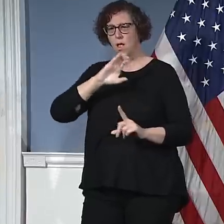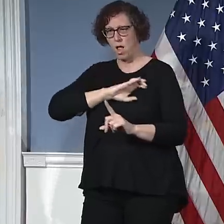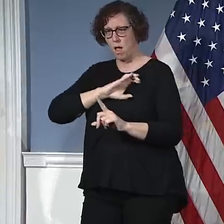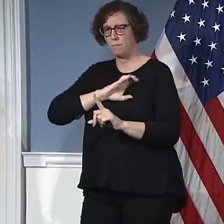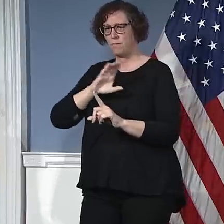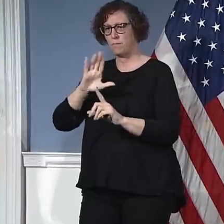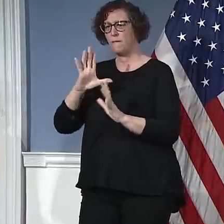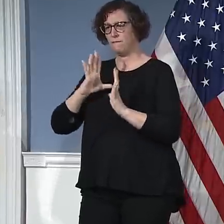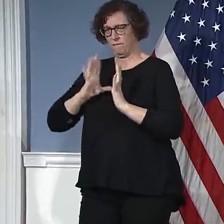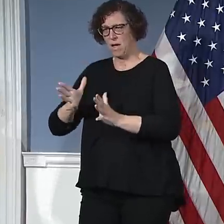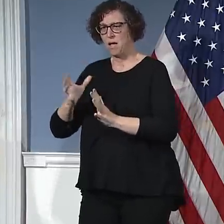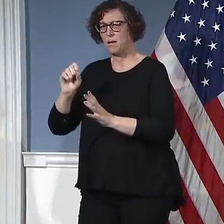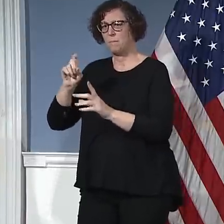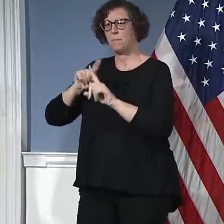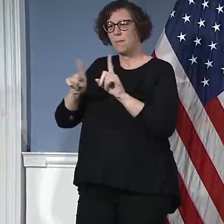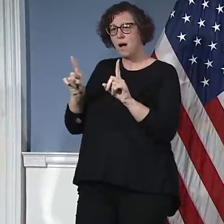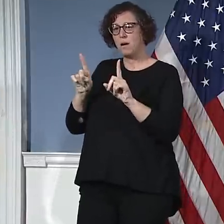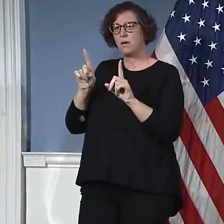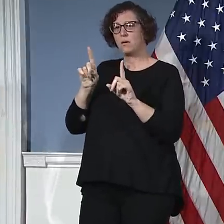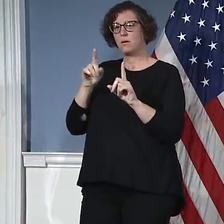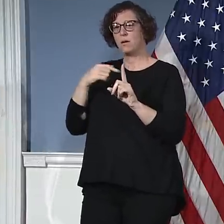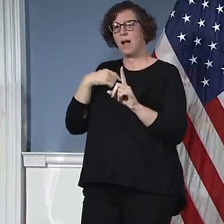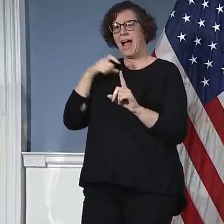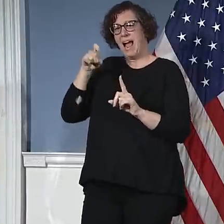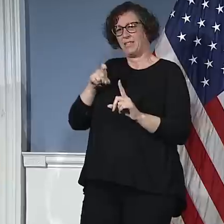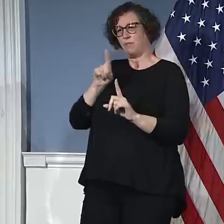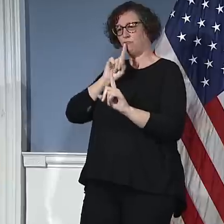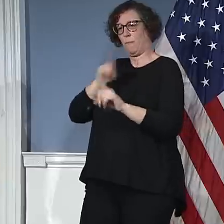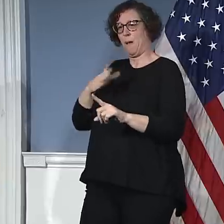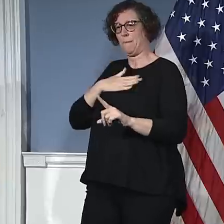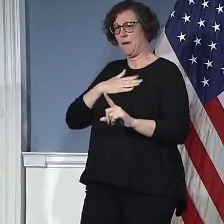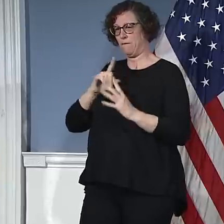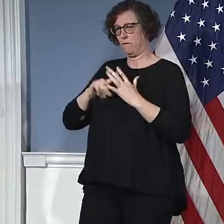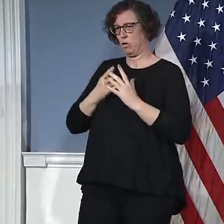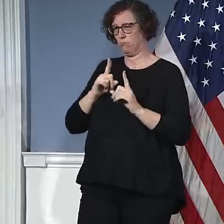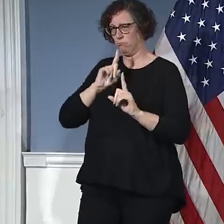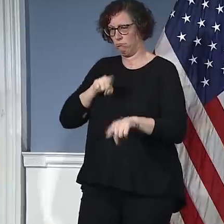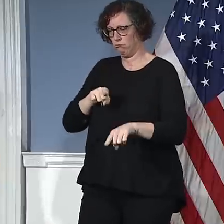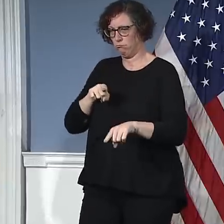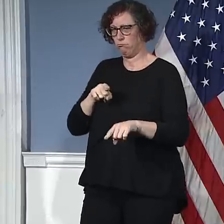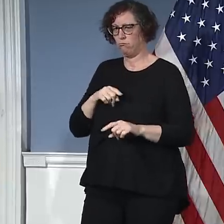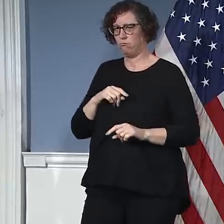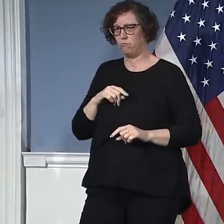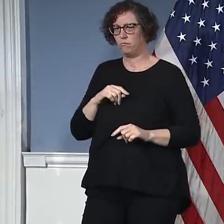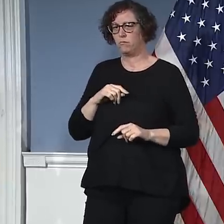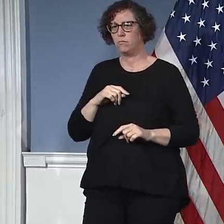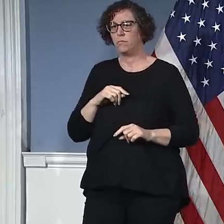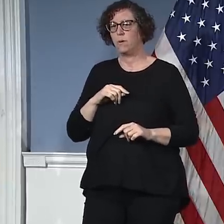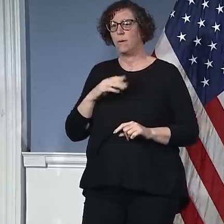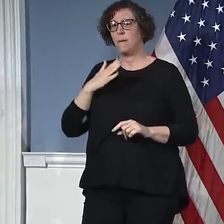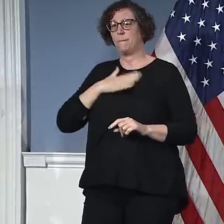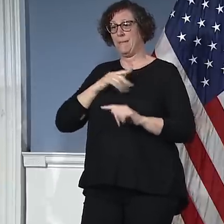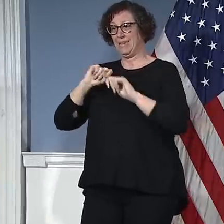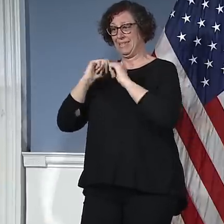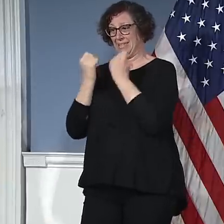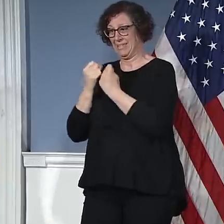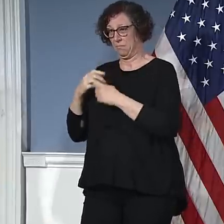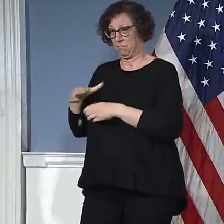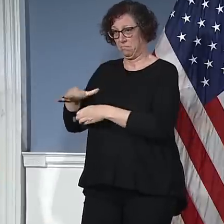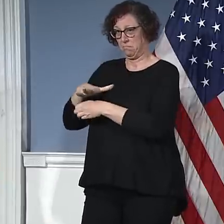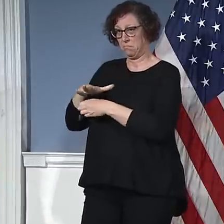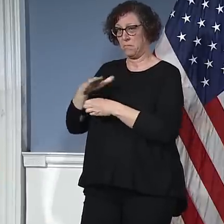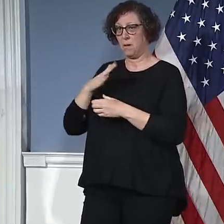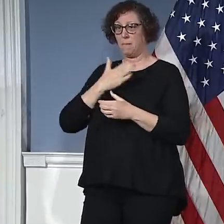I have been consulting regularly with Commissioner Shea and my team has been consulting not just with him but other key leaders, the